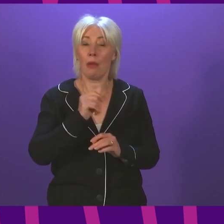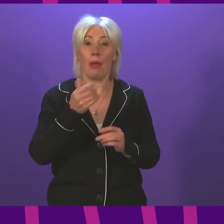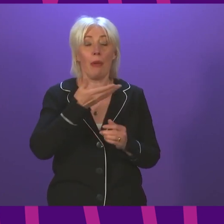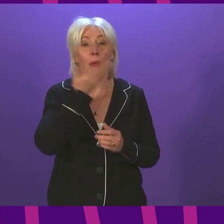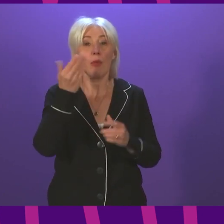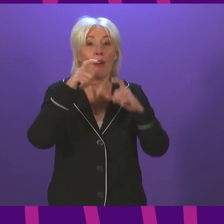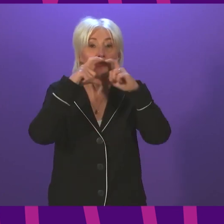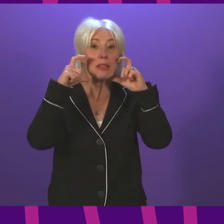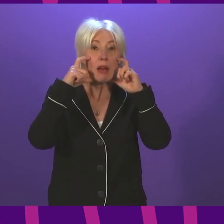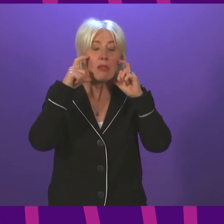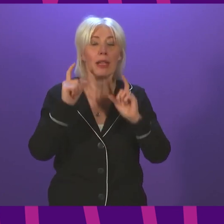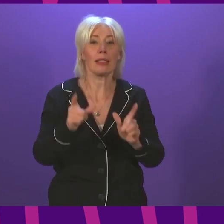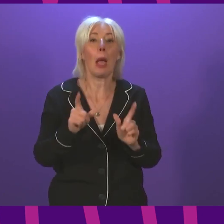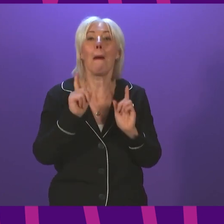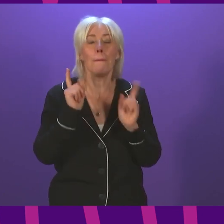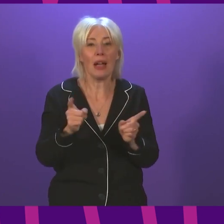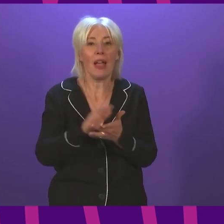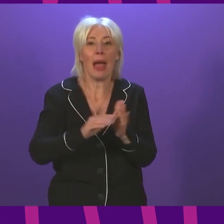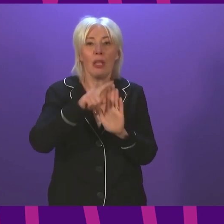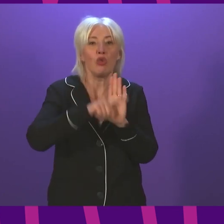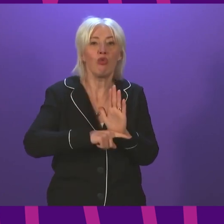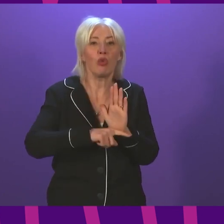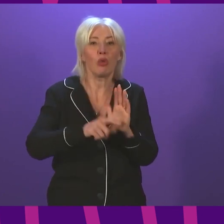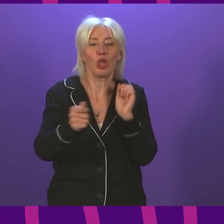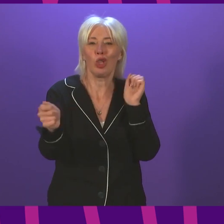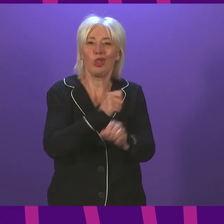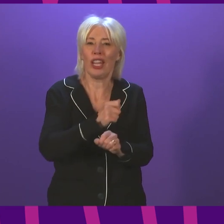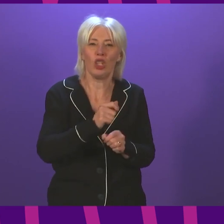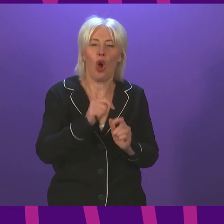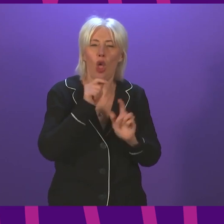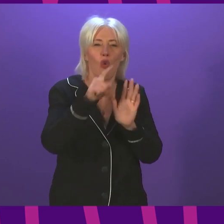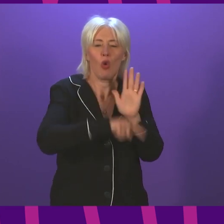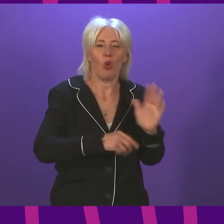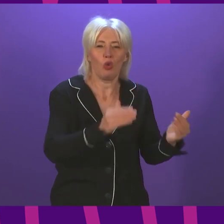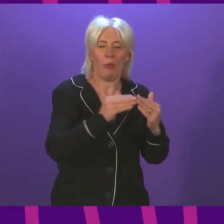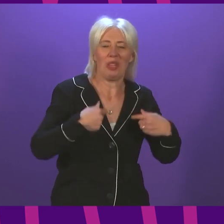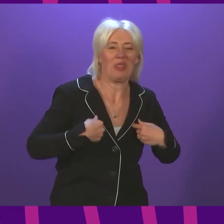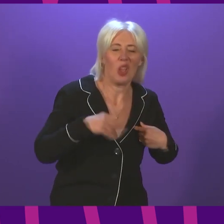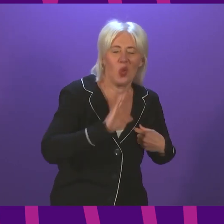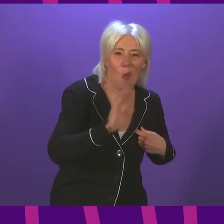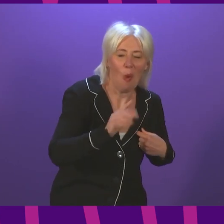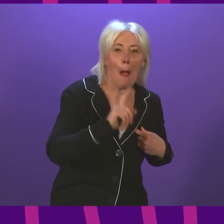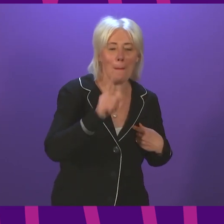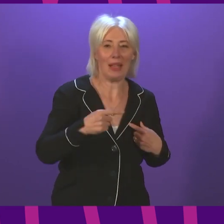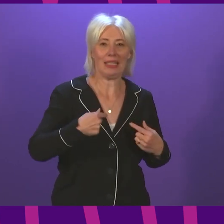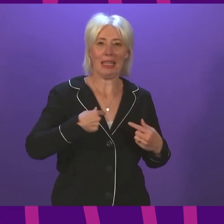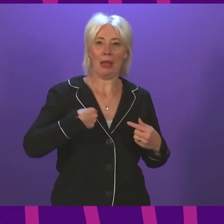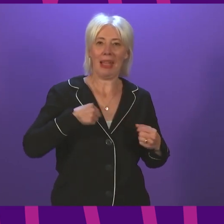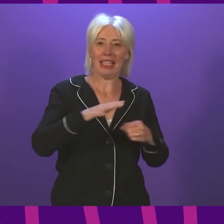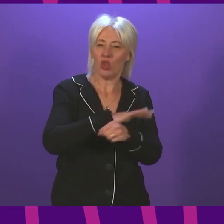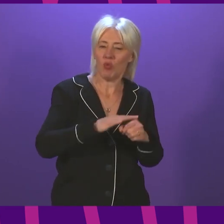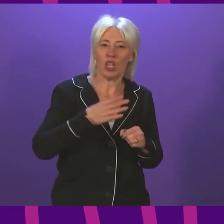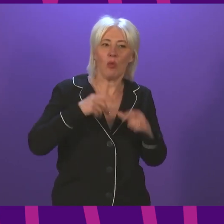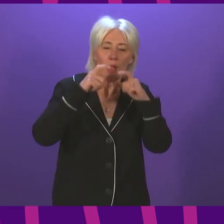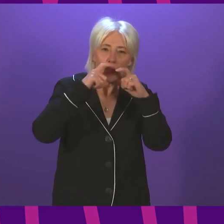not on. That does not mean that the rules apply to one person and not to another. I don't want to be in a position of having to wear face